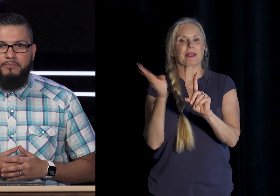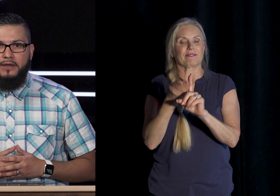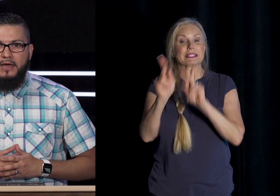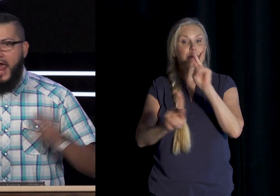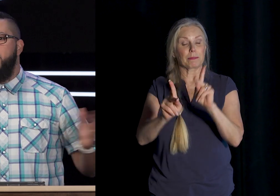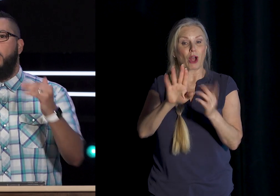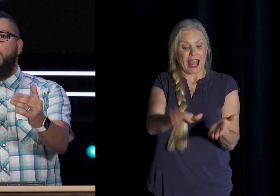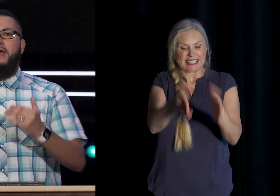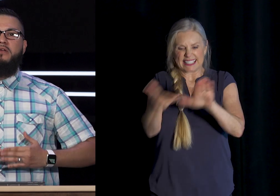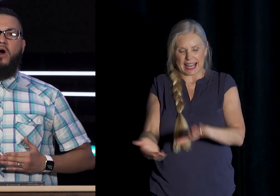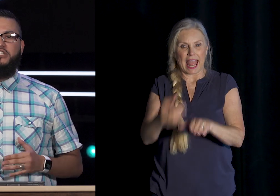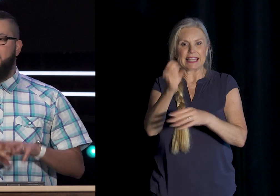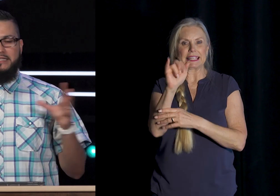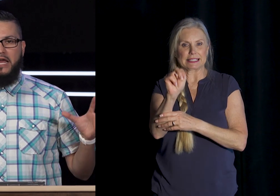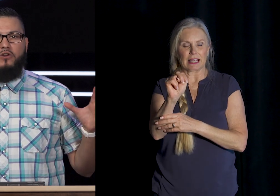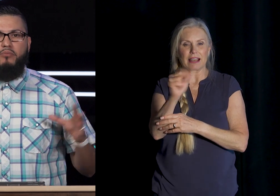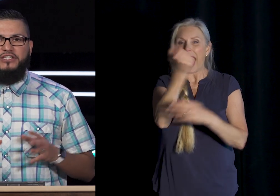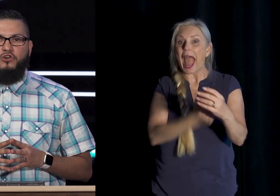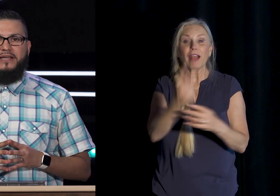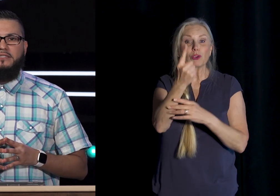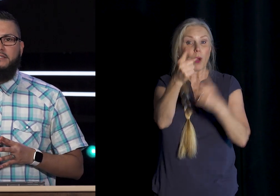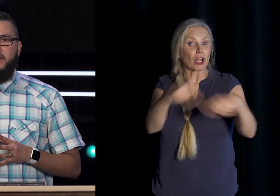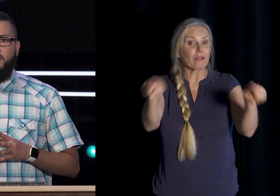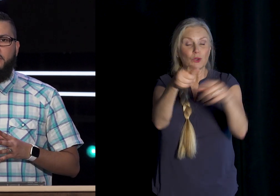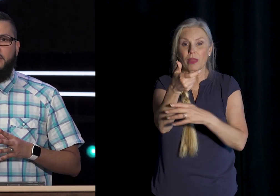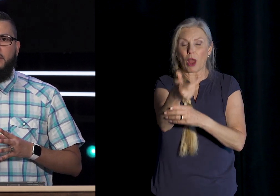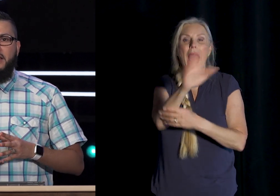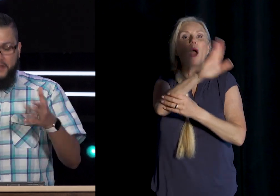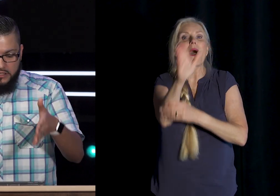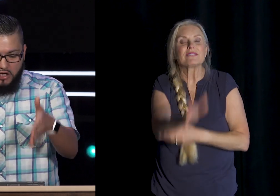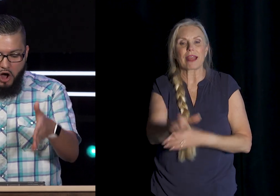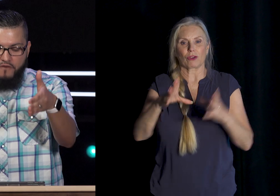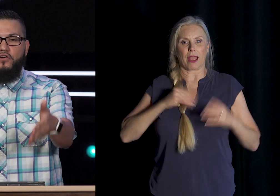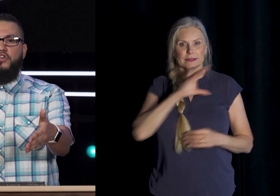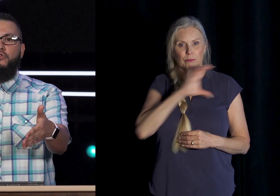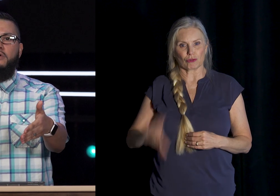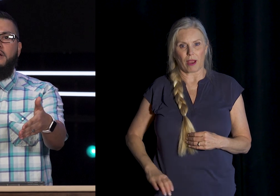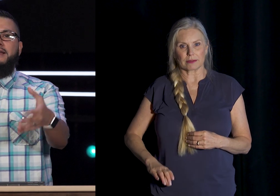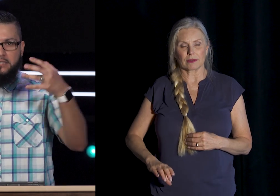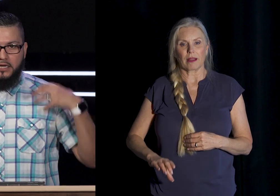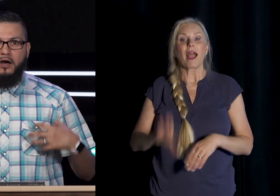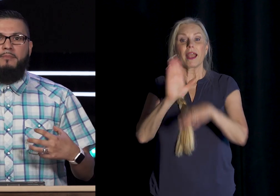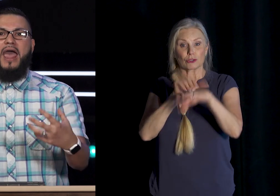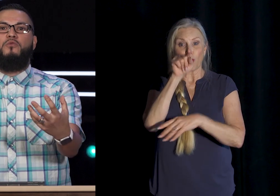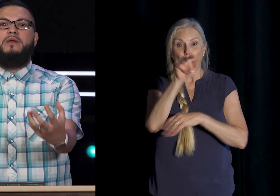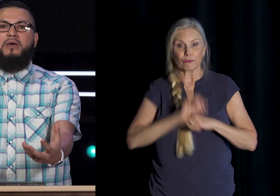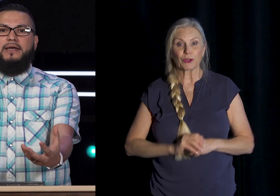Everyone who May be watching That has never Embraced Christ As Savior This is a call For you To come And repent